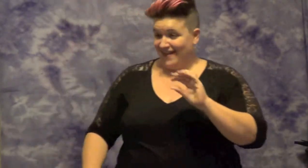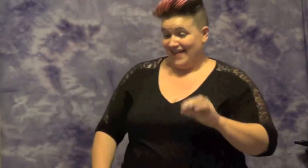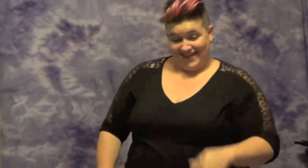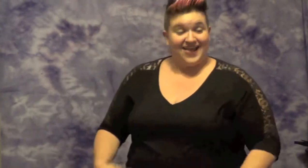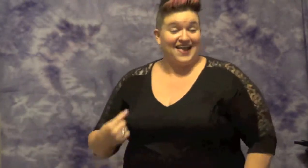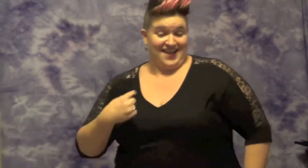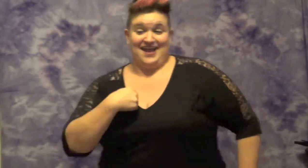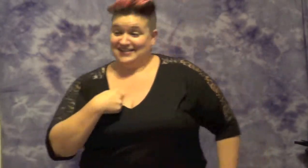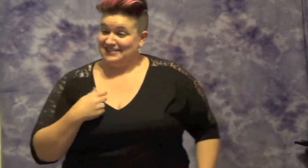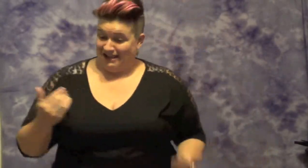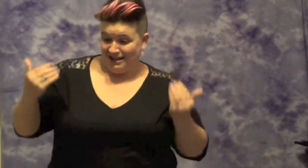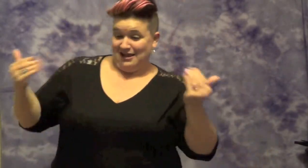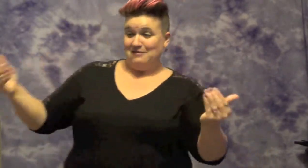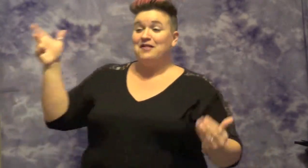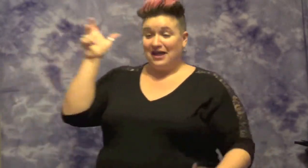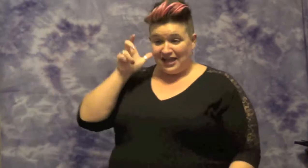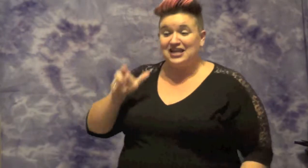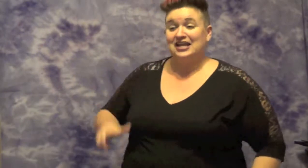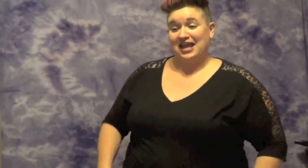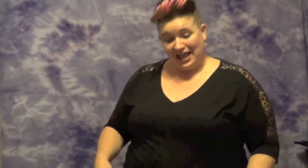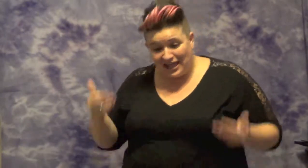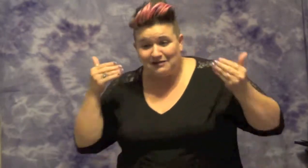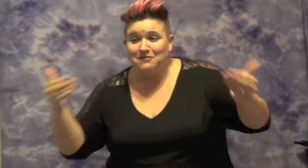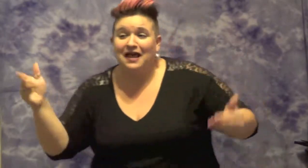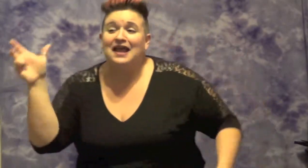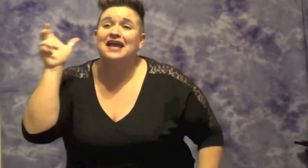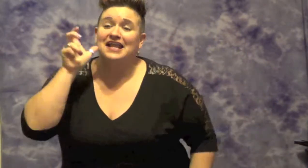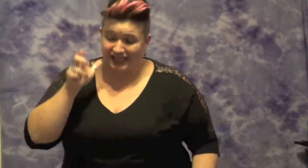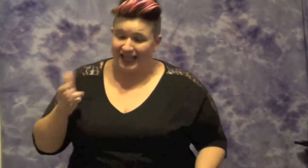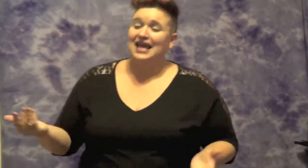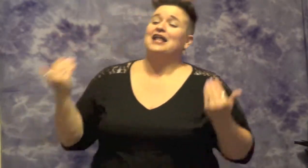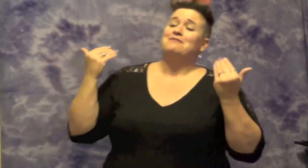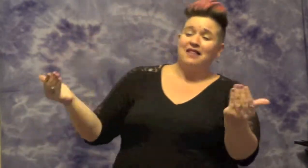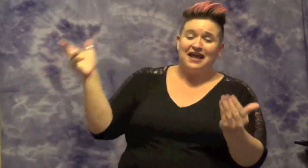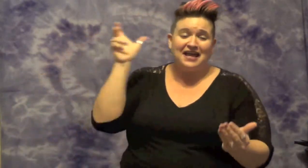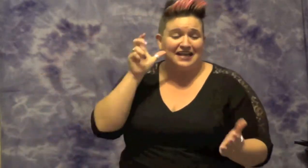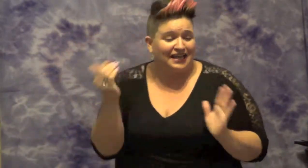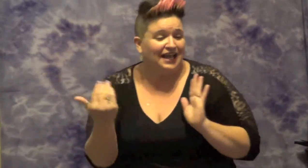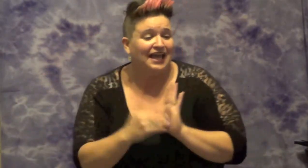And I said, play it again, play it again, play it again